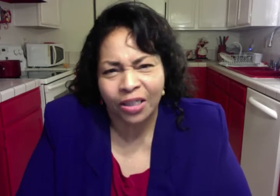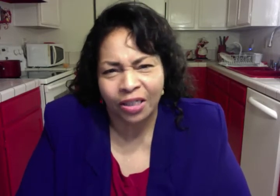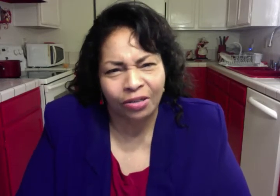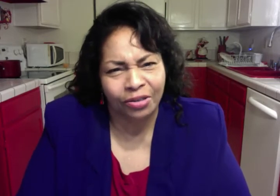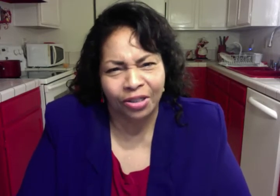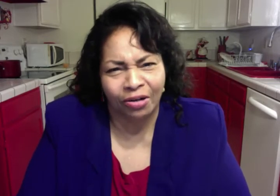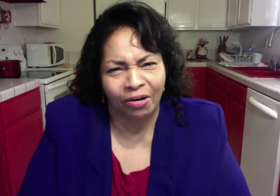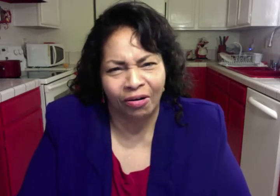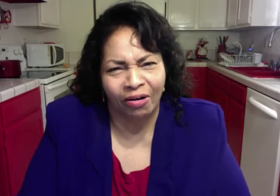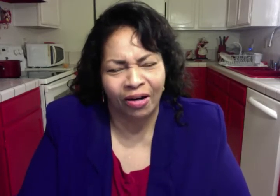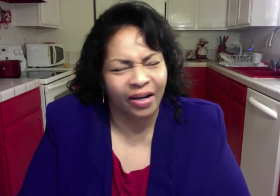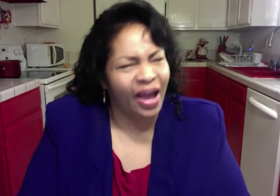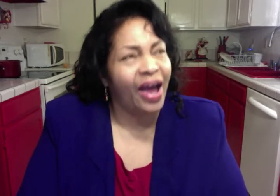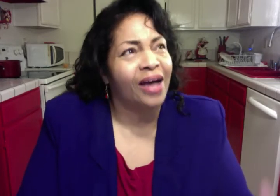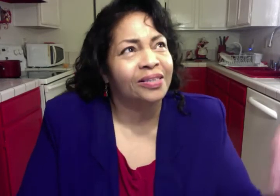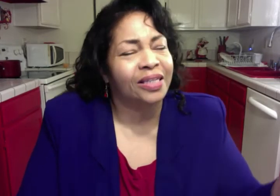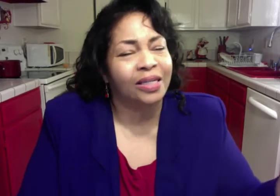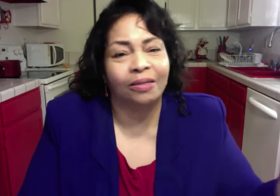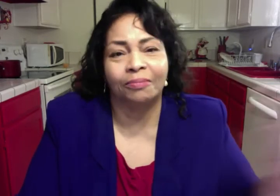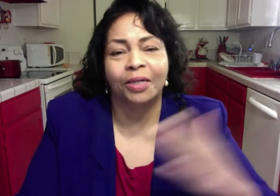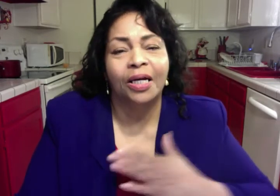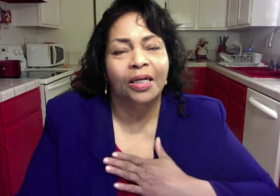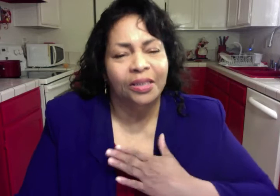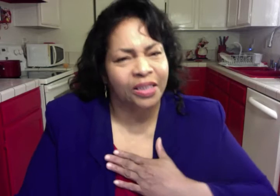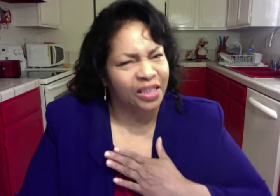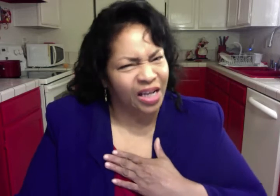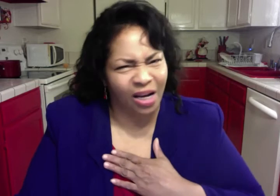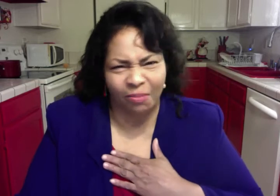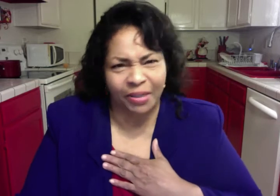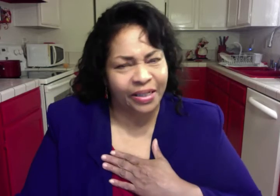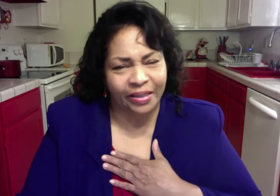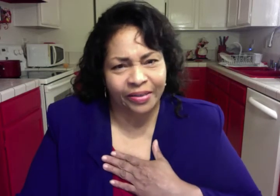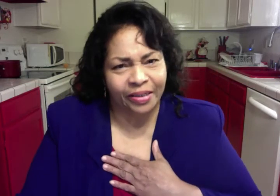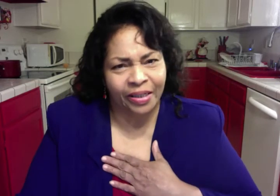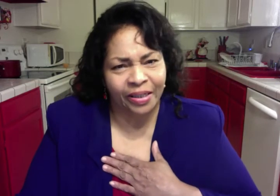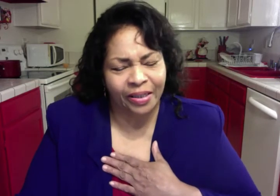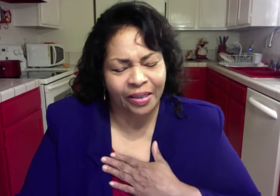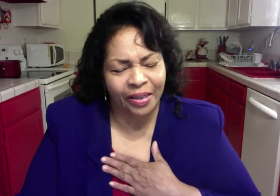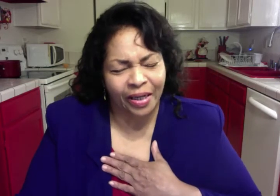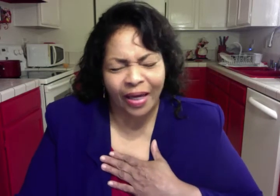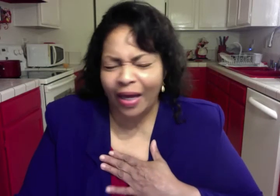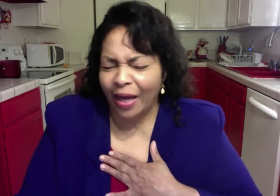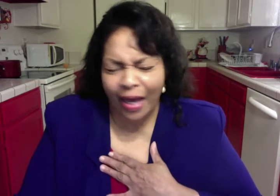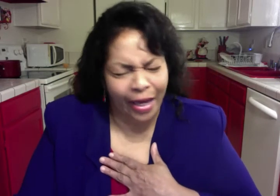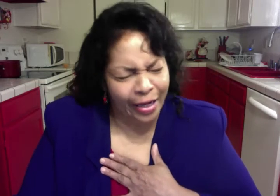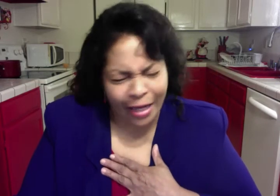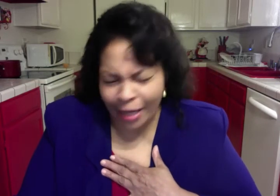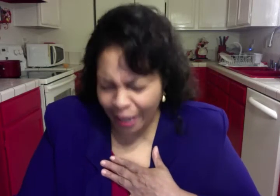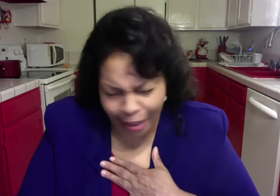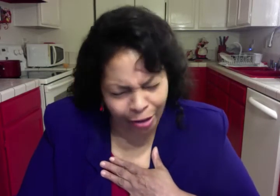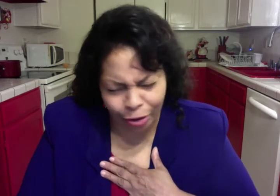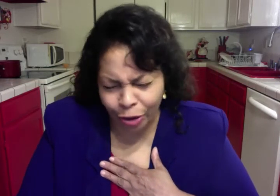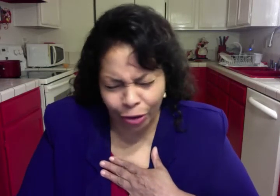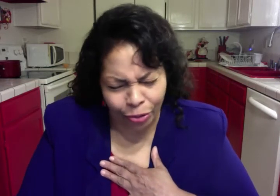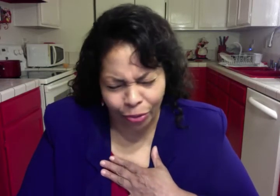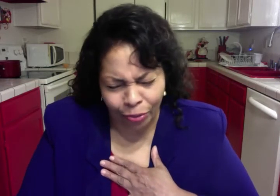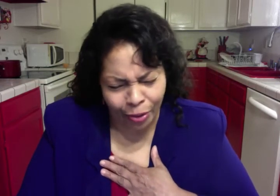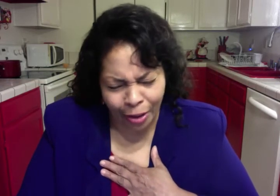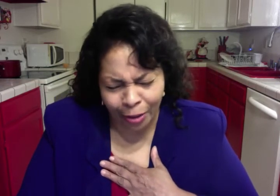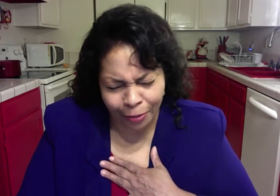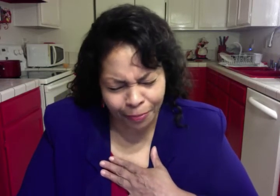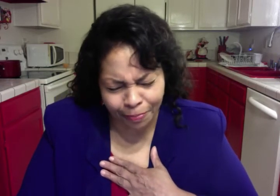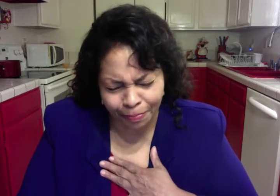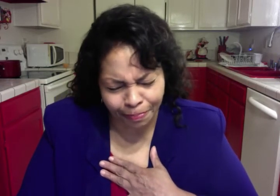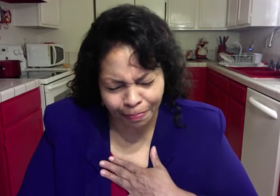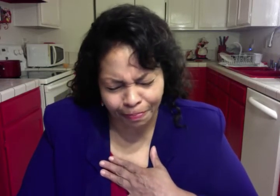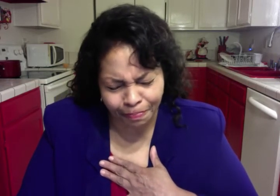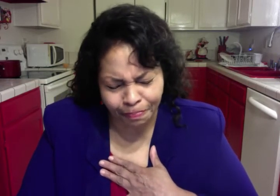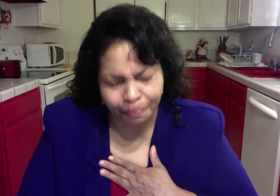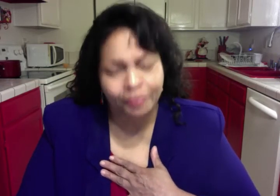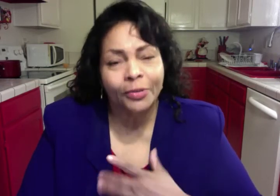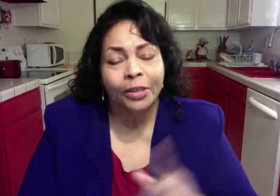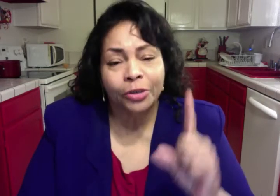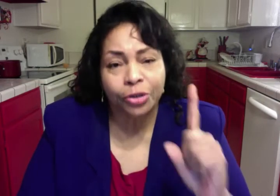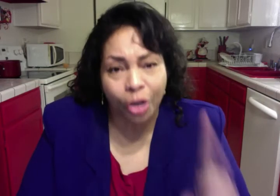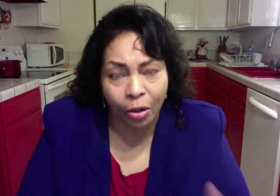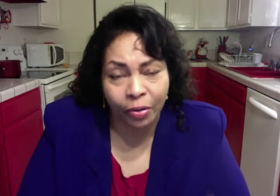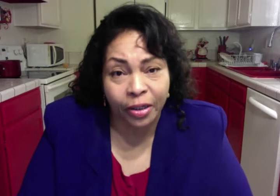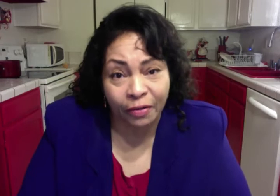heal your heart Ask him to come in And heal you Don't give